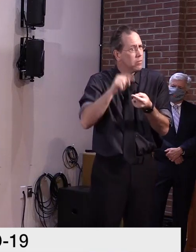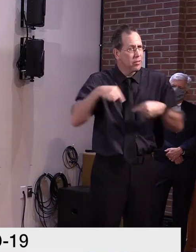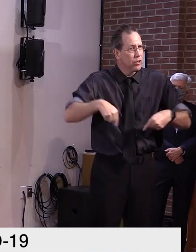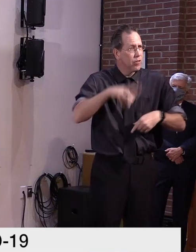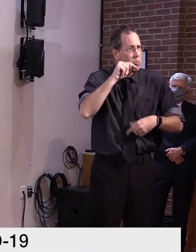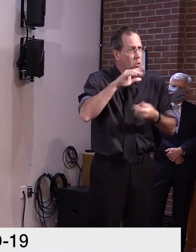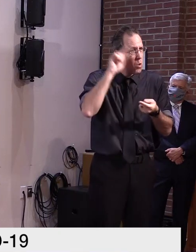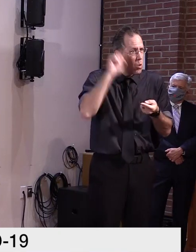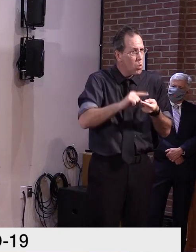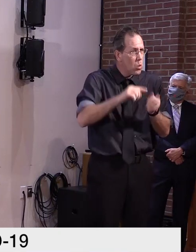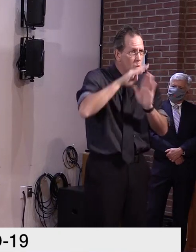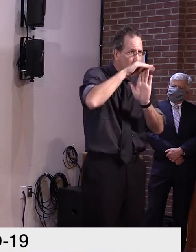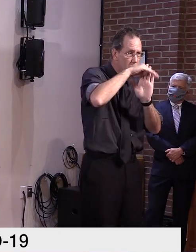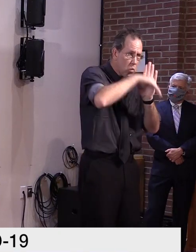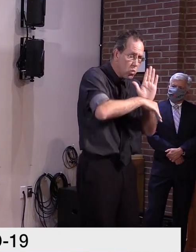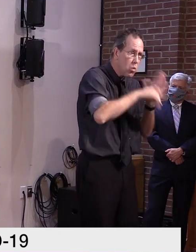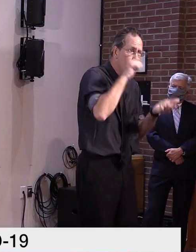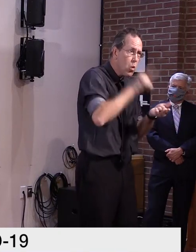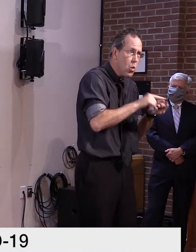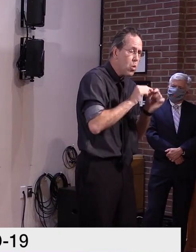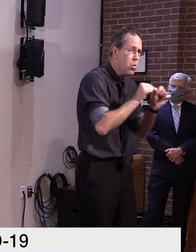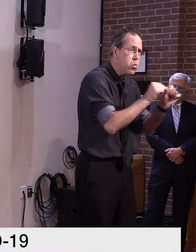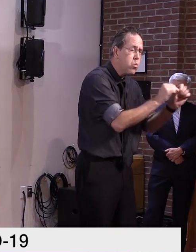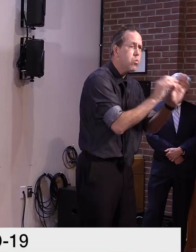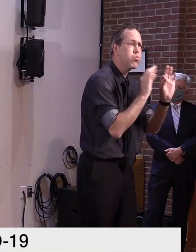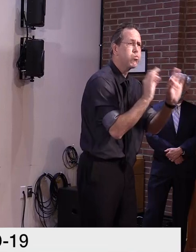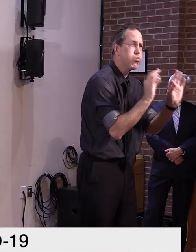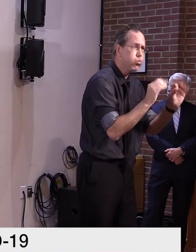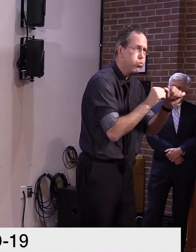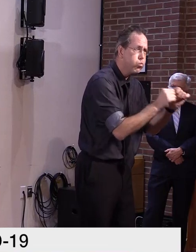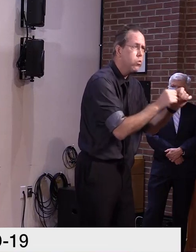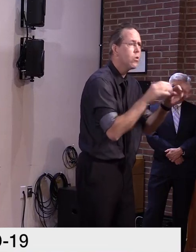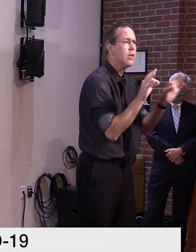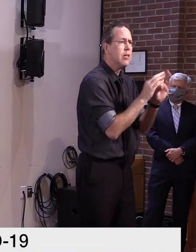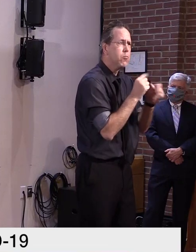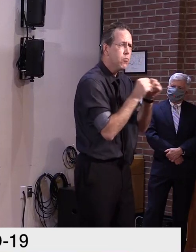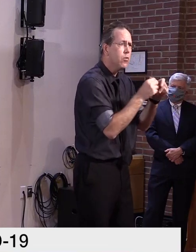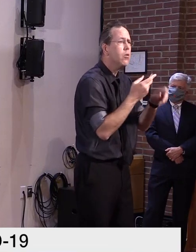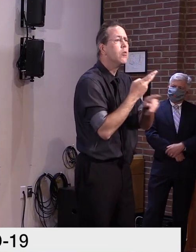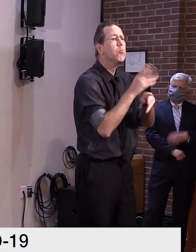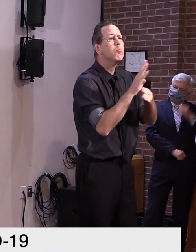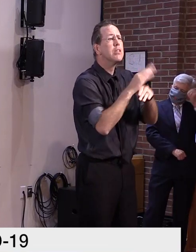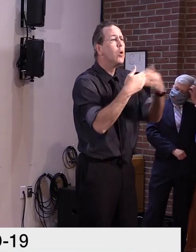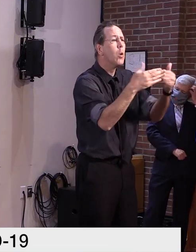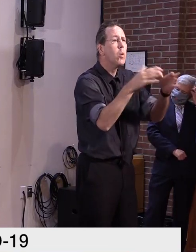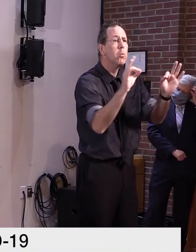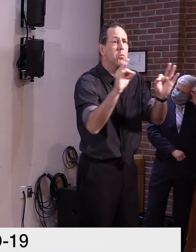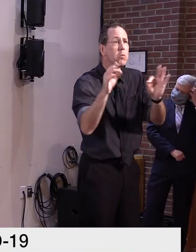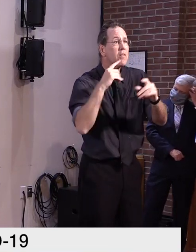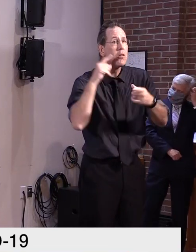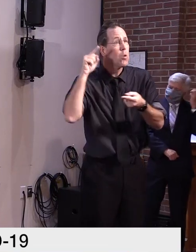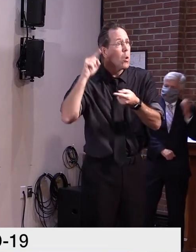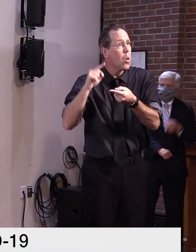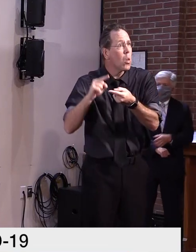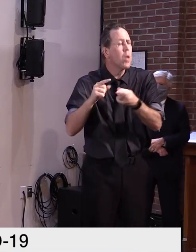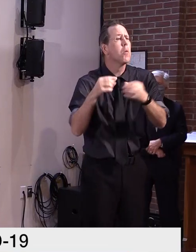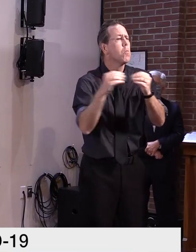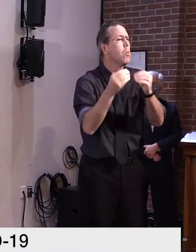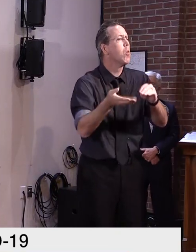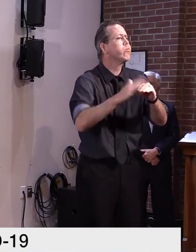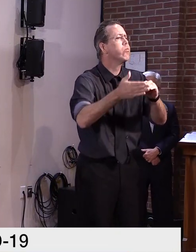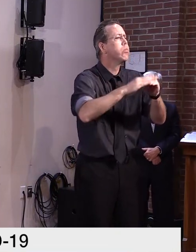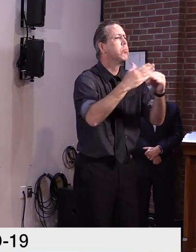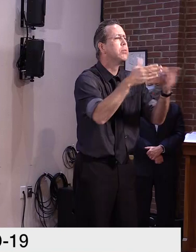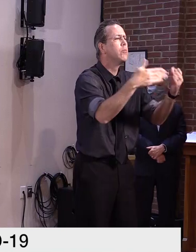we'll continue to open that spigot a bit more. But as we've done from the very start, it will be based